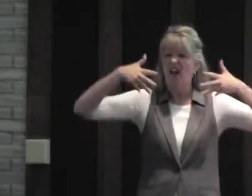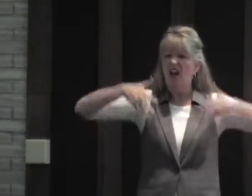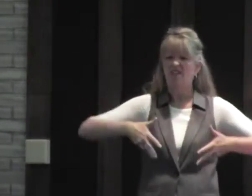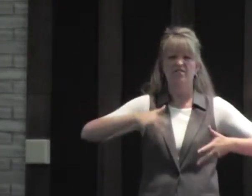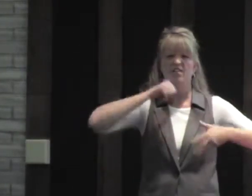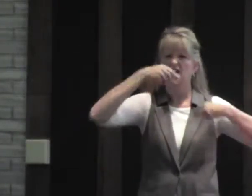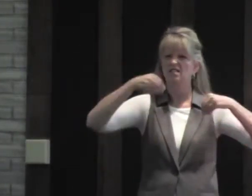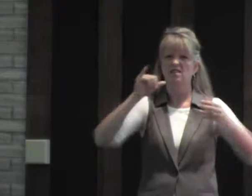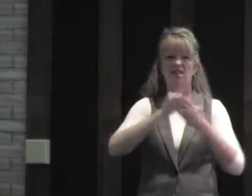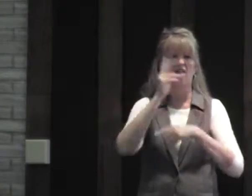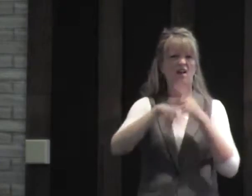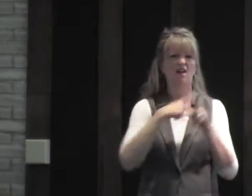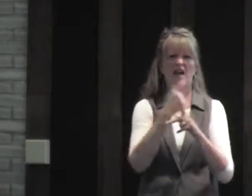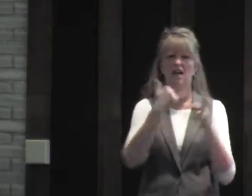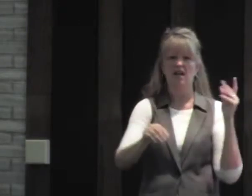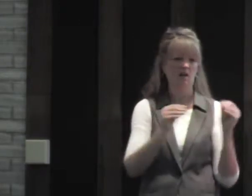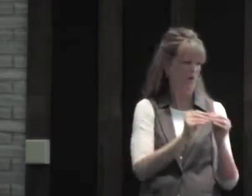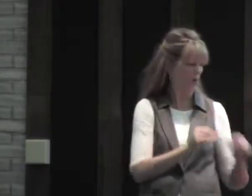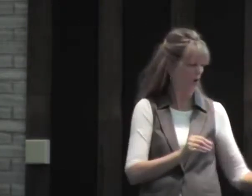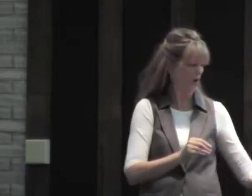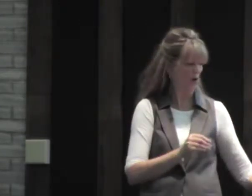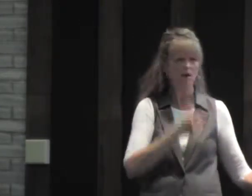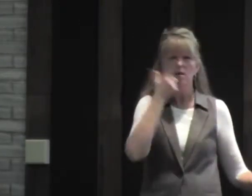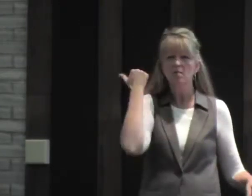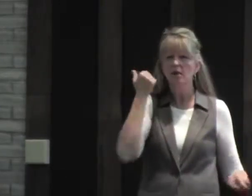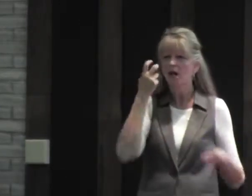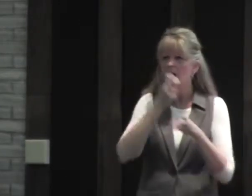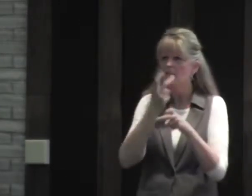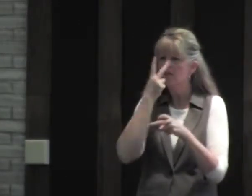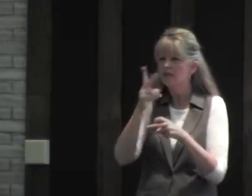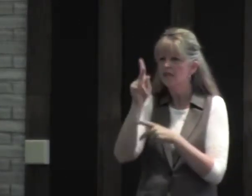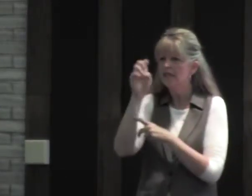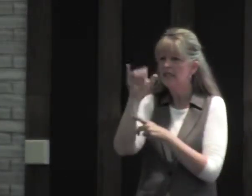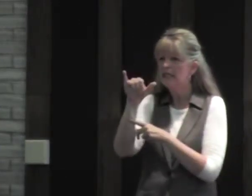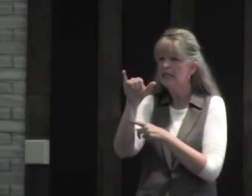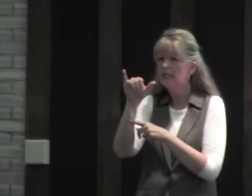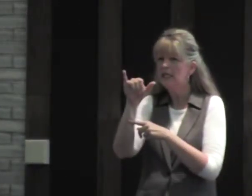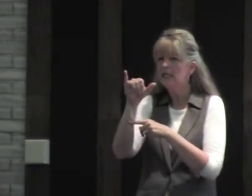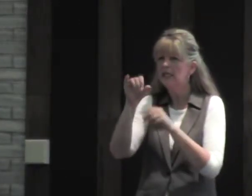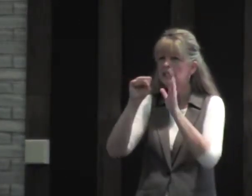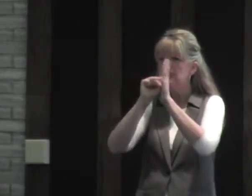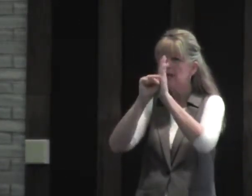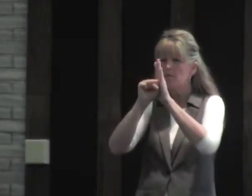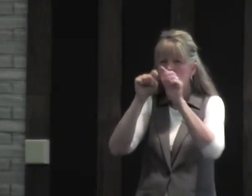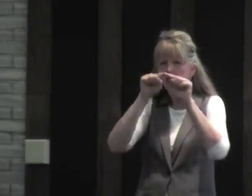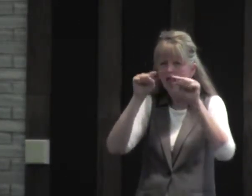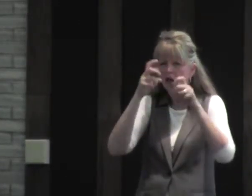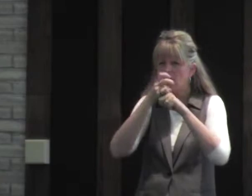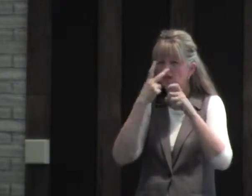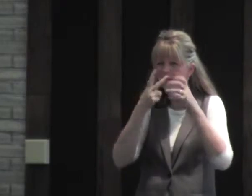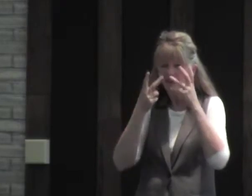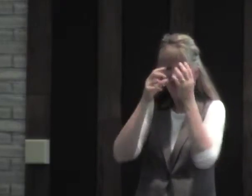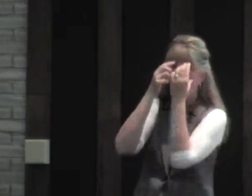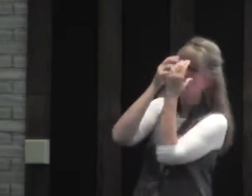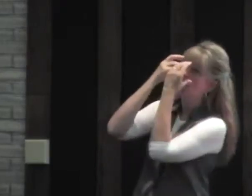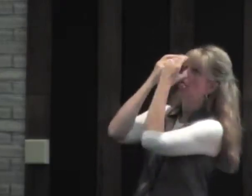in the back room, they had some that were left that they didn't have anymore because it was hard to see the keys and the symbols.